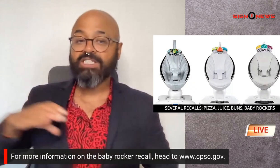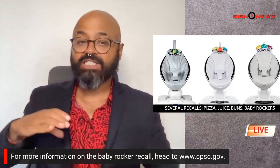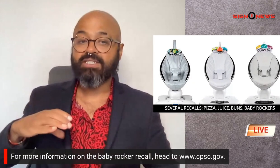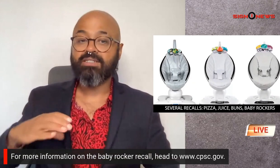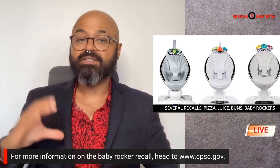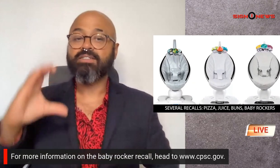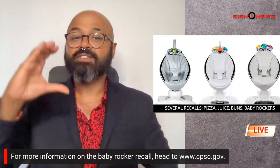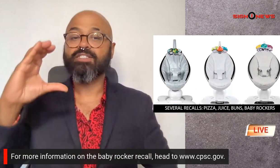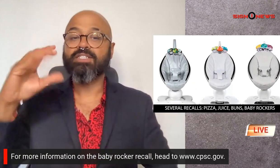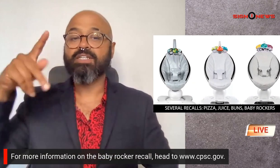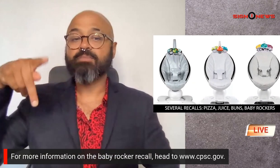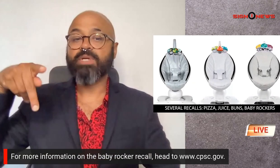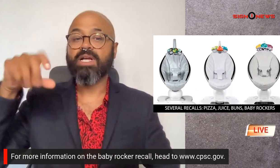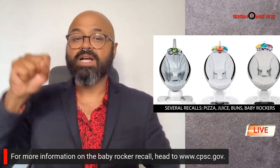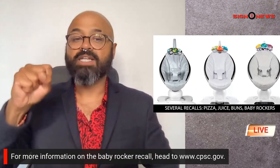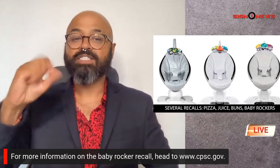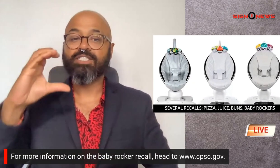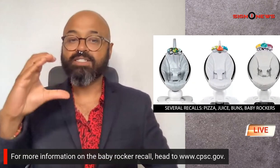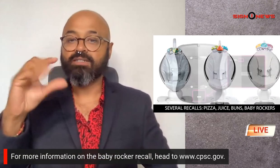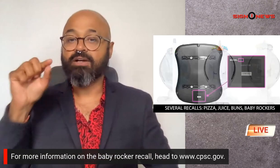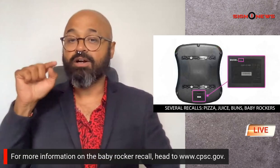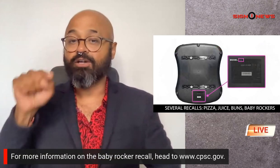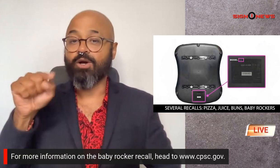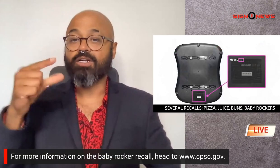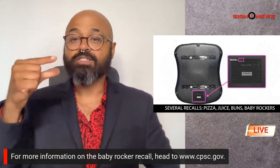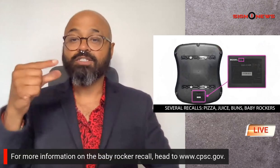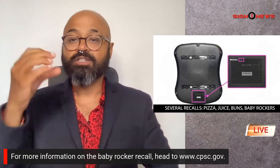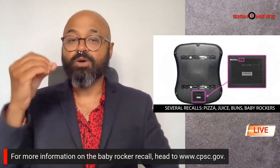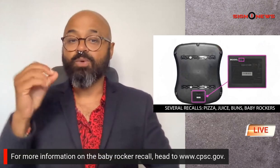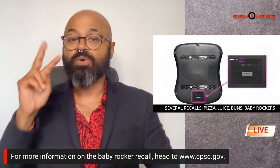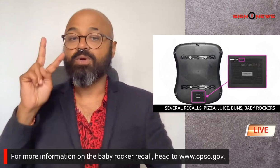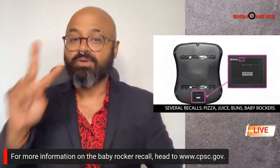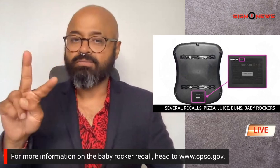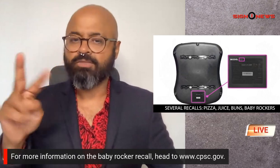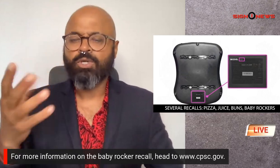cpsc.gov to get more information on the recall